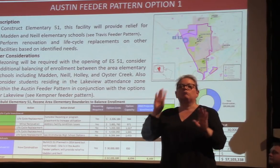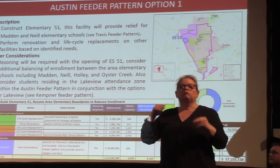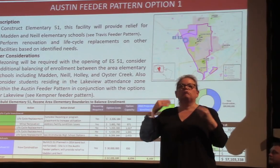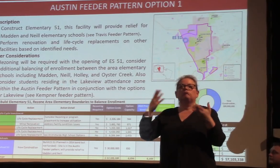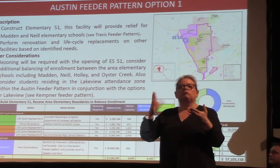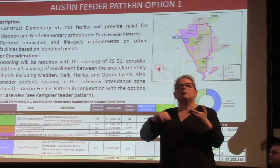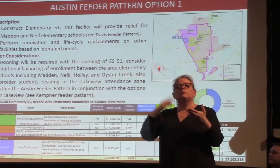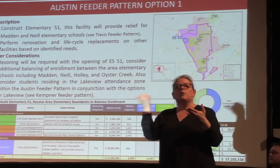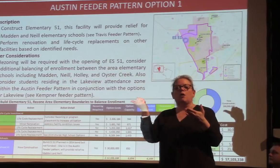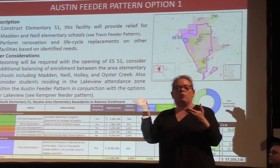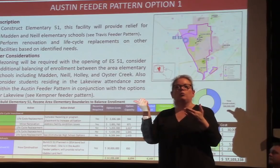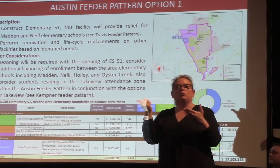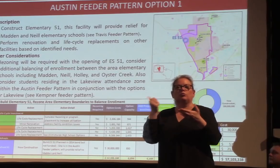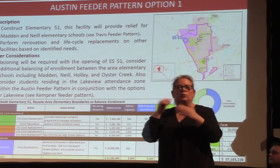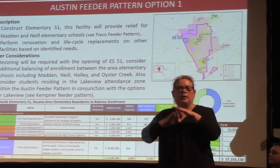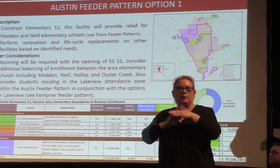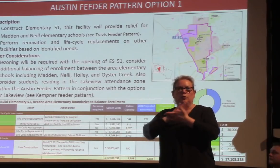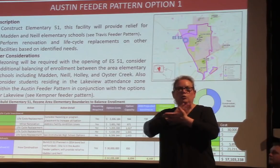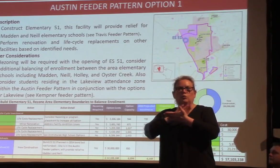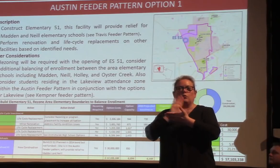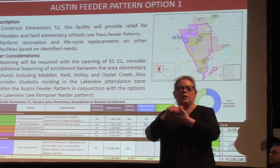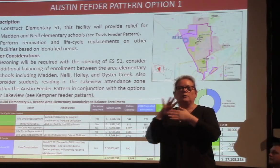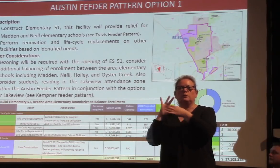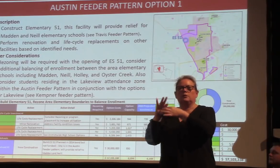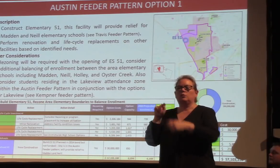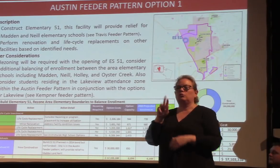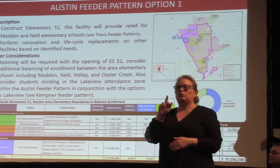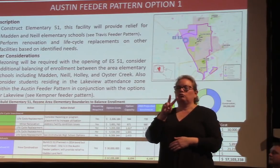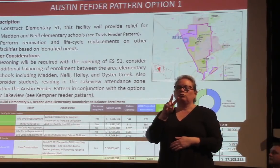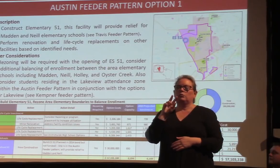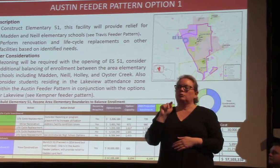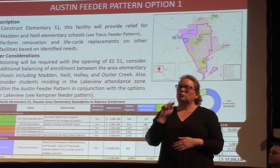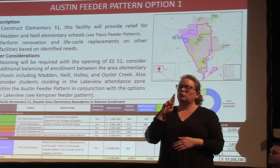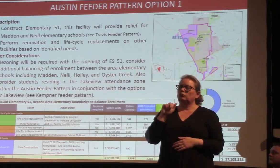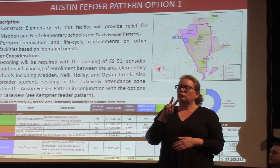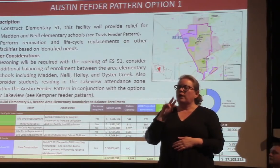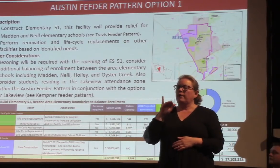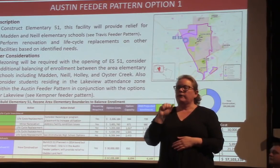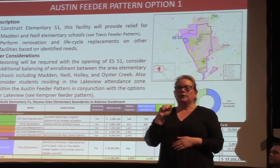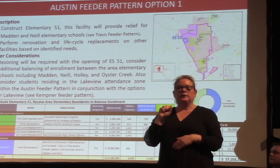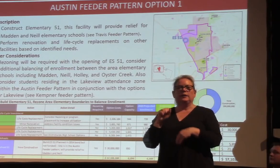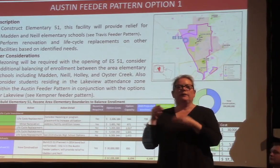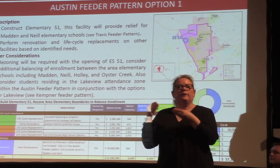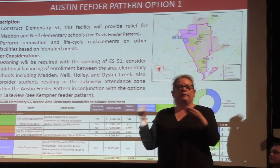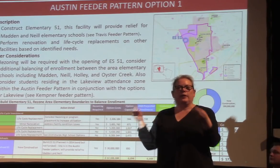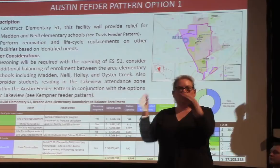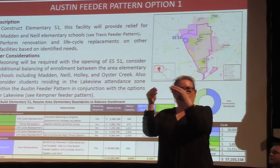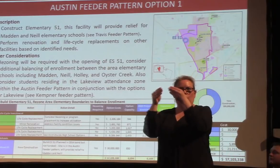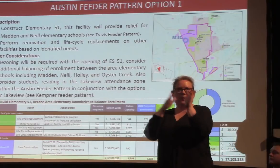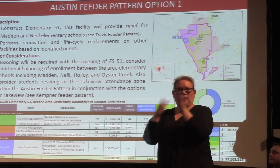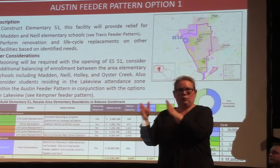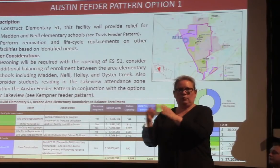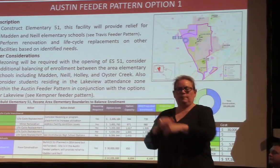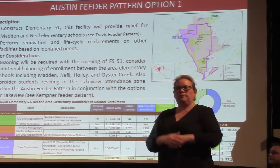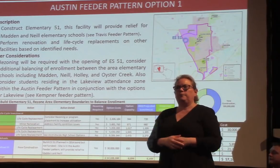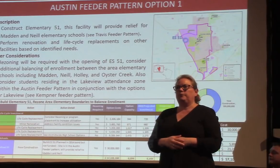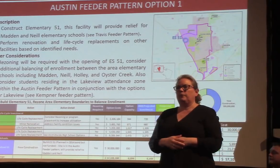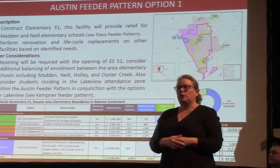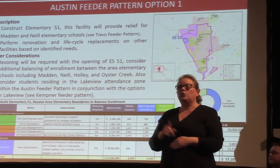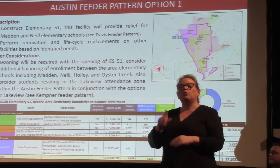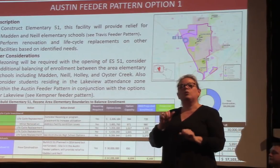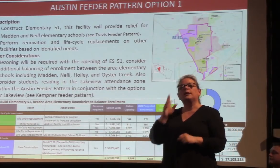about that in the Travis feeder pattern. And then we'll perform renovation and life cycle replacements on the other facilities based on need. And so you can see on the map where we